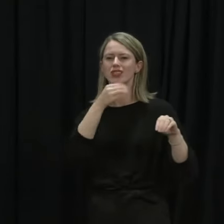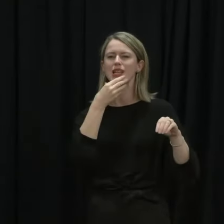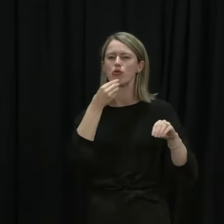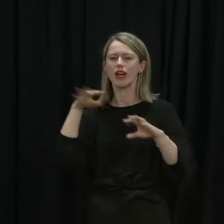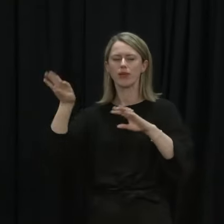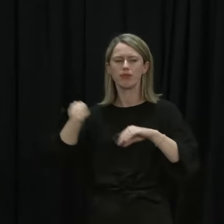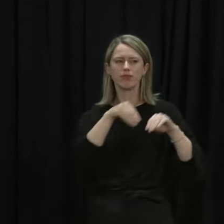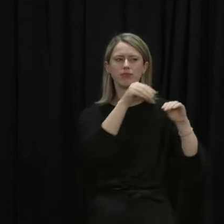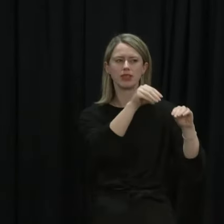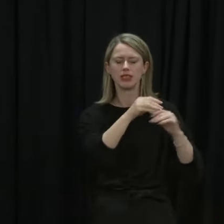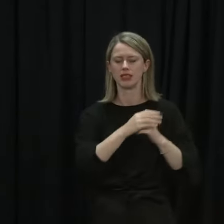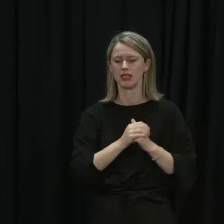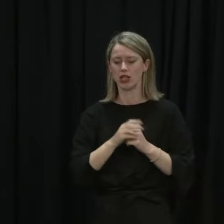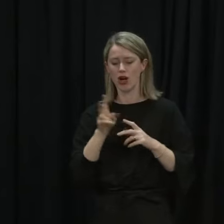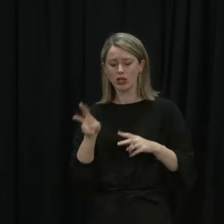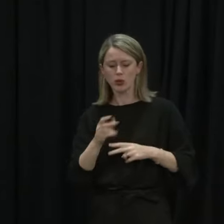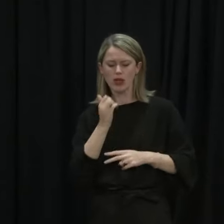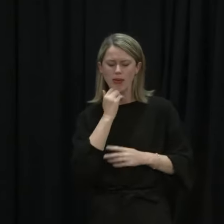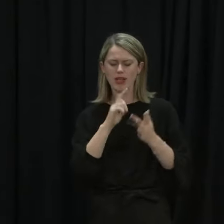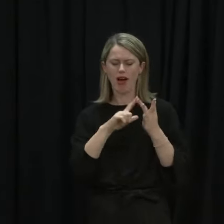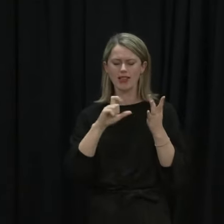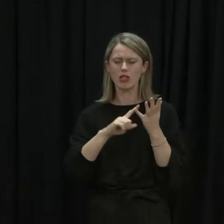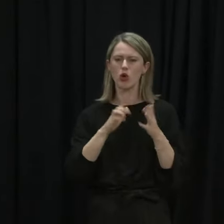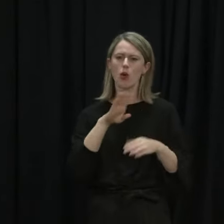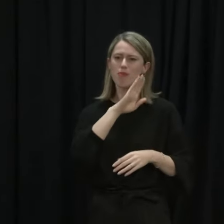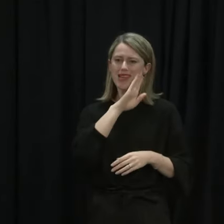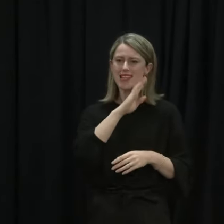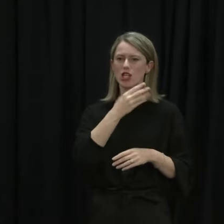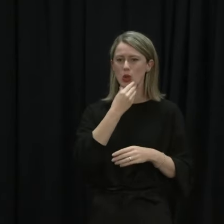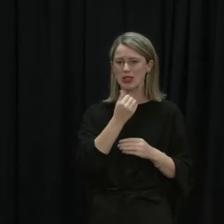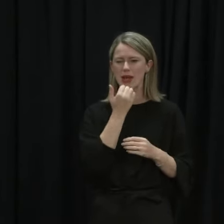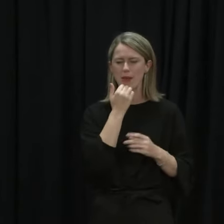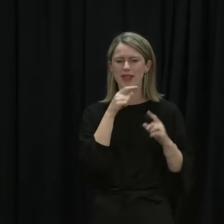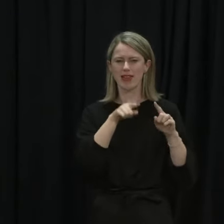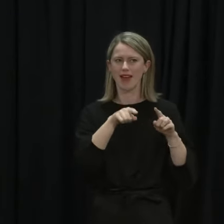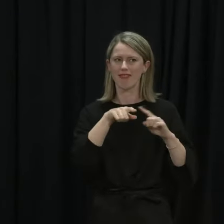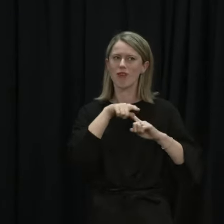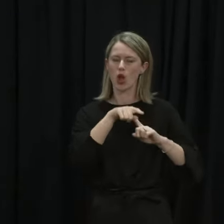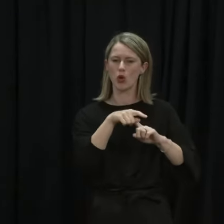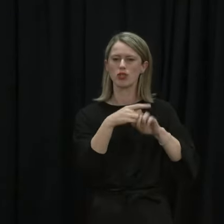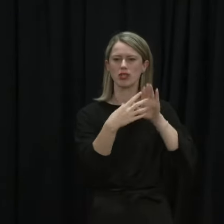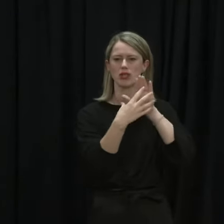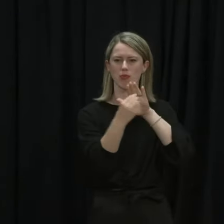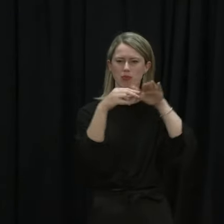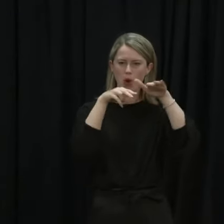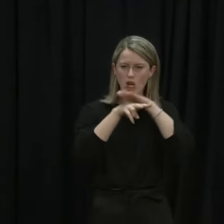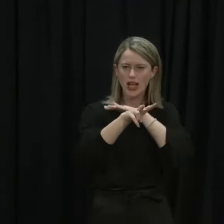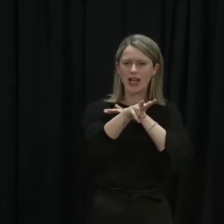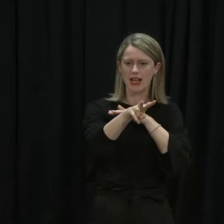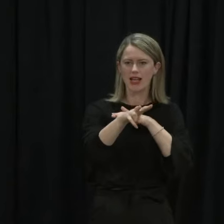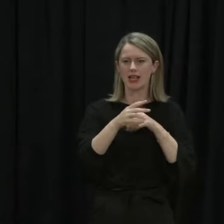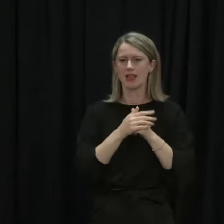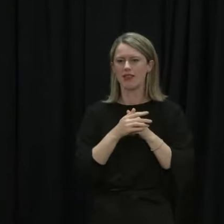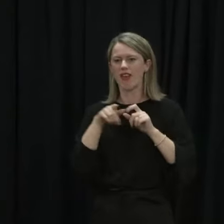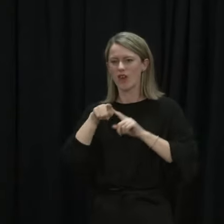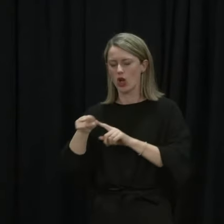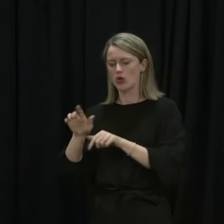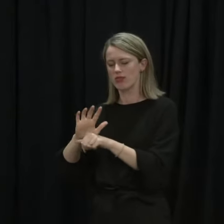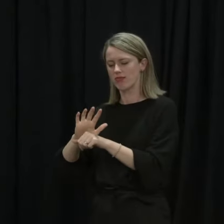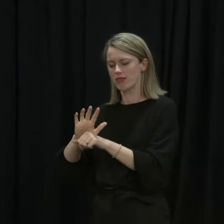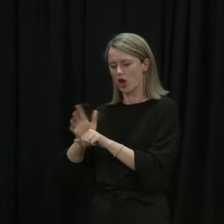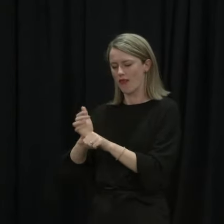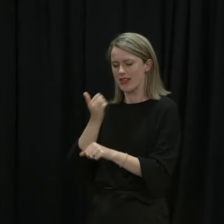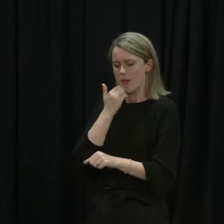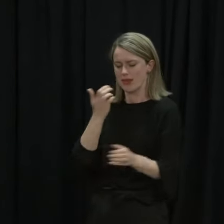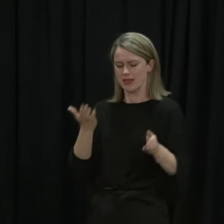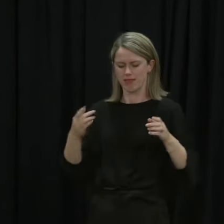The hospitalisation numbers, the ICU bed use numbers, are consistent with what our modelling suggested and consistent with the case numbers, so they're very